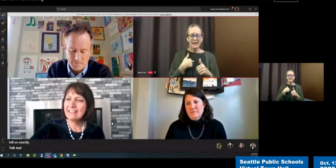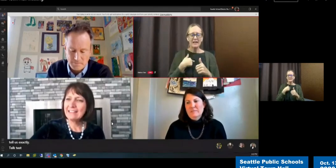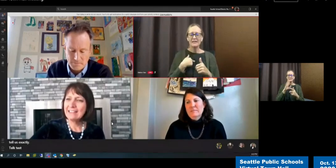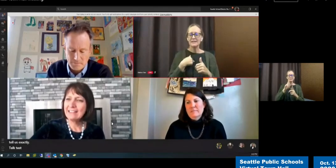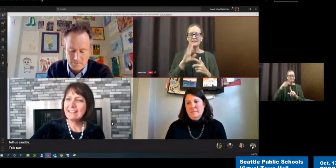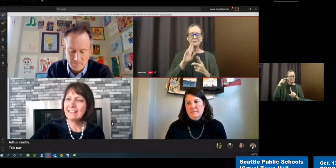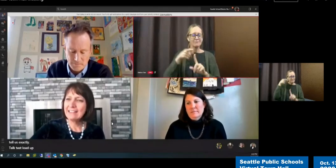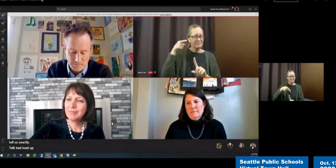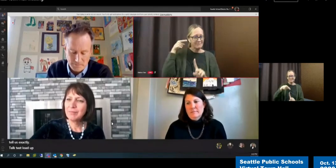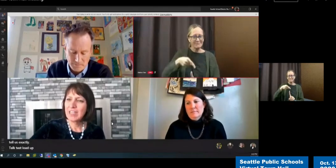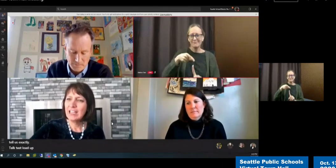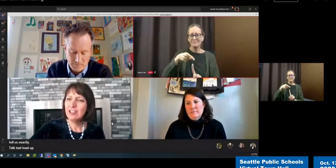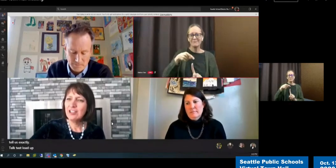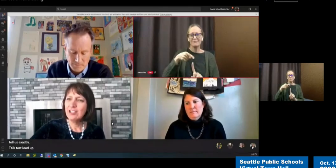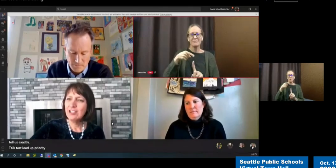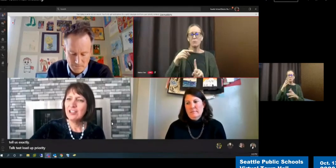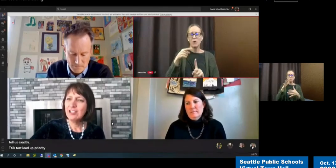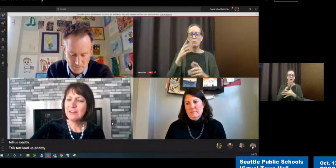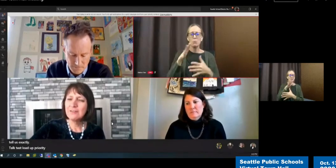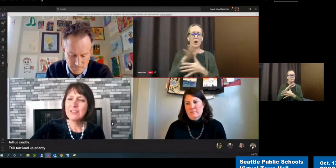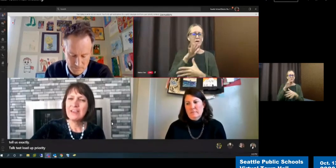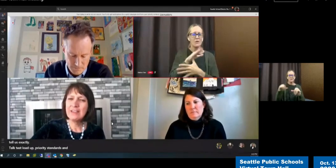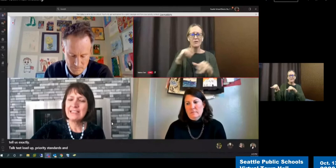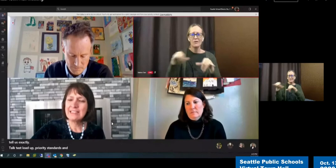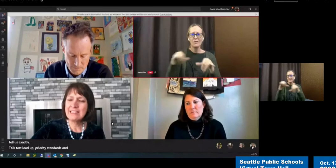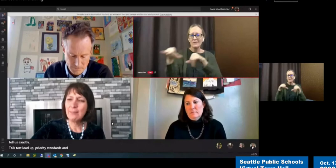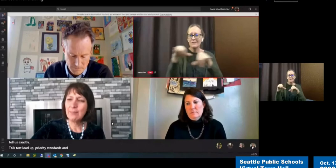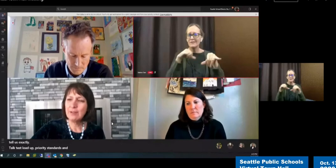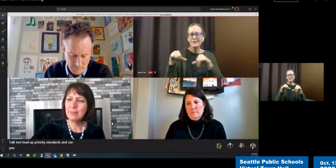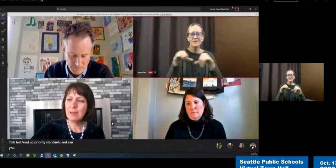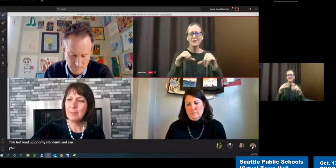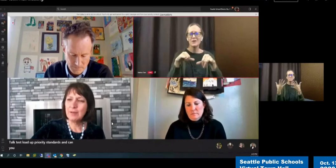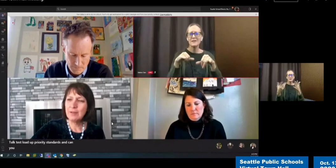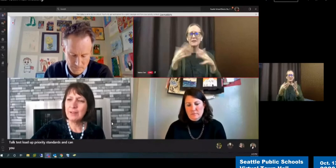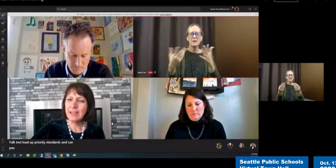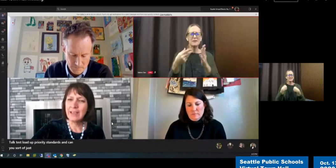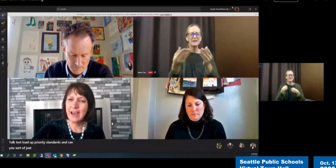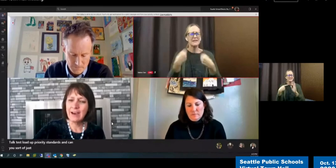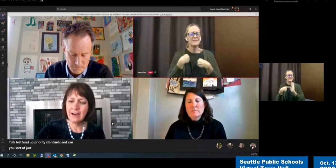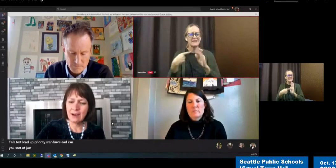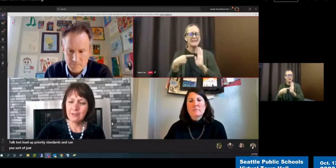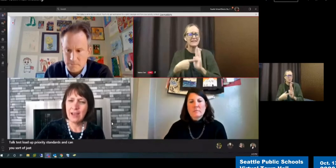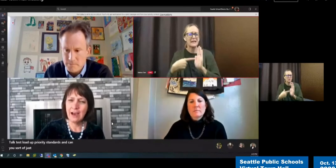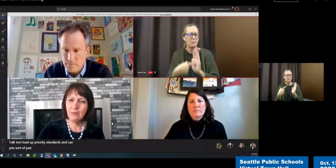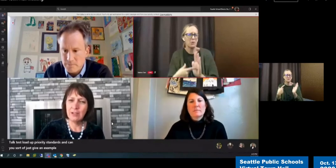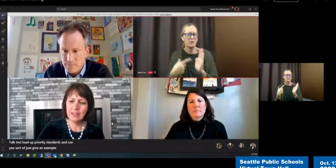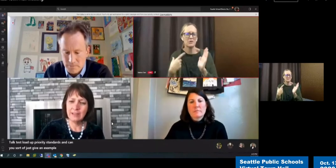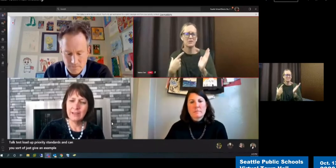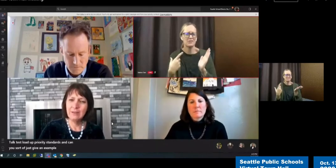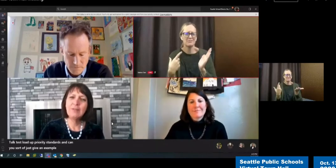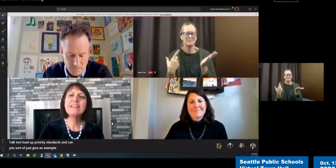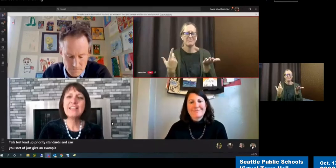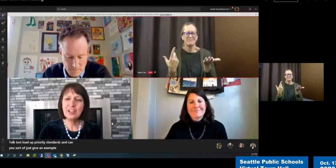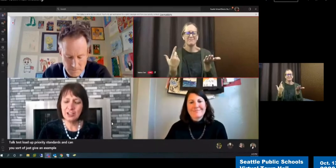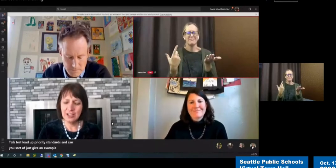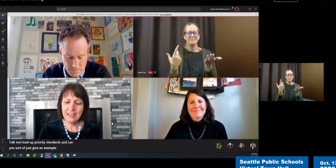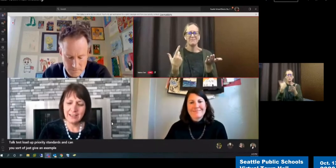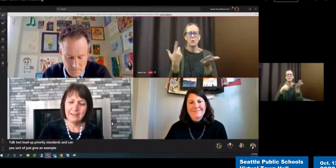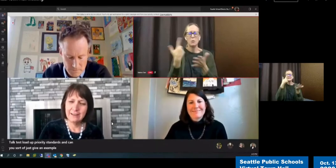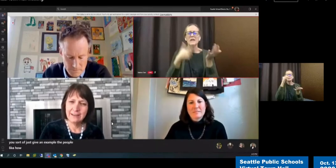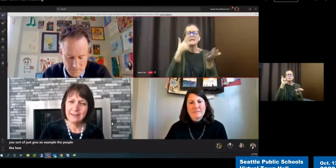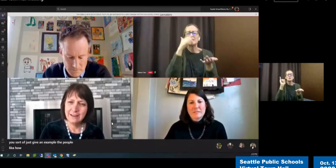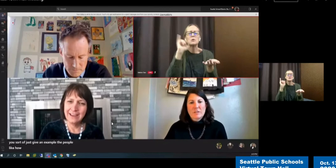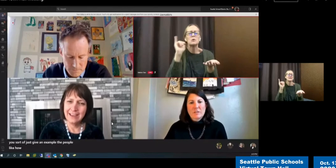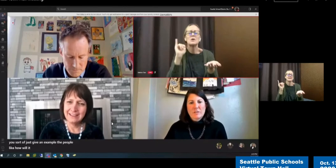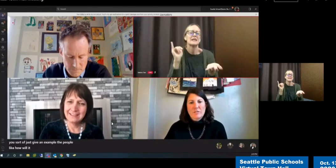can you sort of just give an example to people like how, how, how will it, what does it look like?